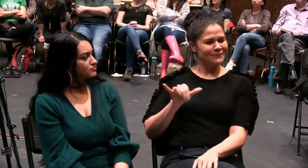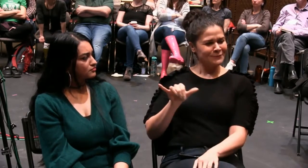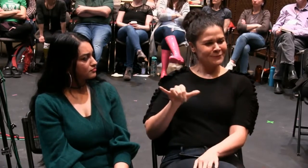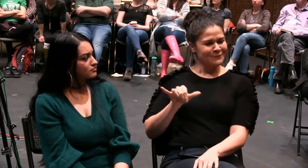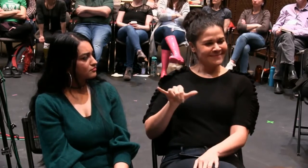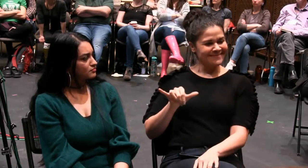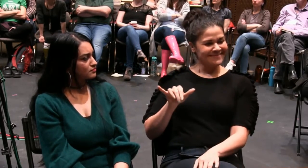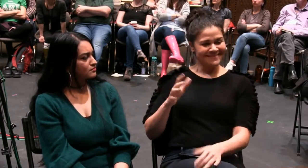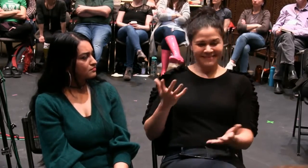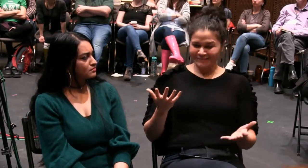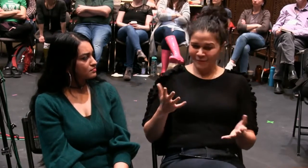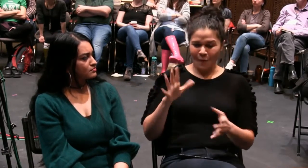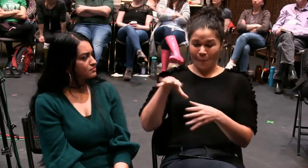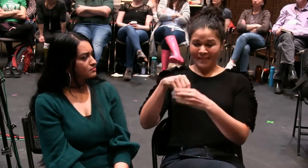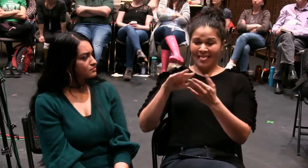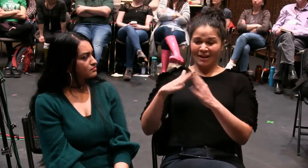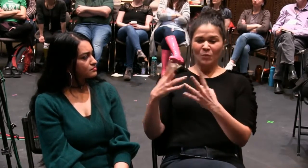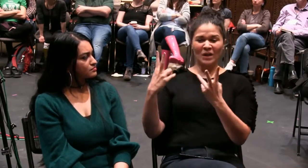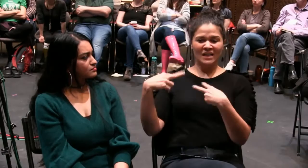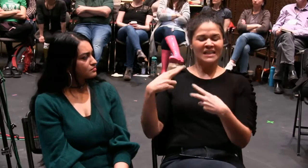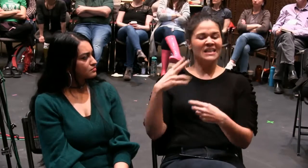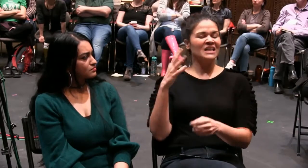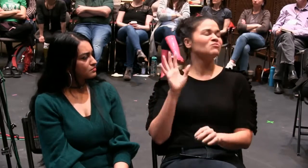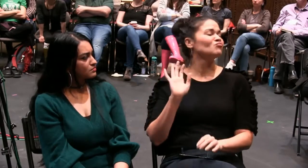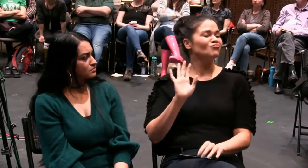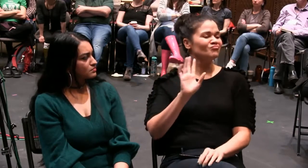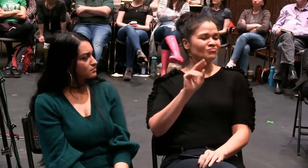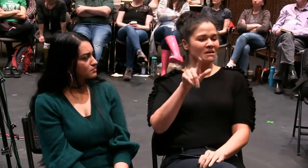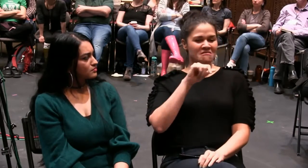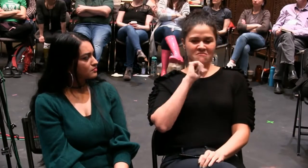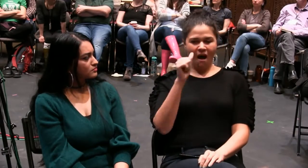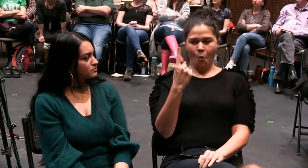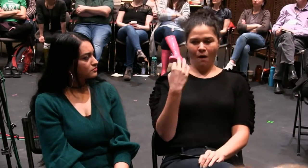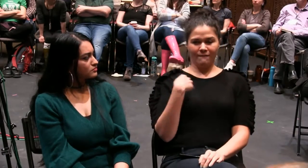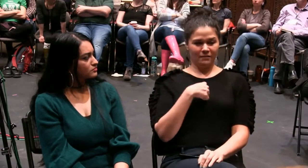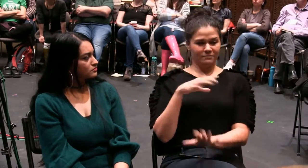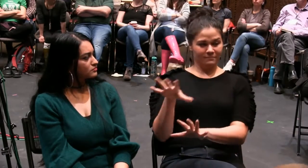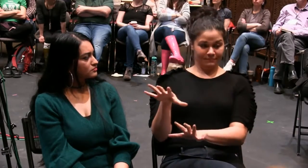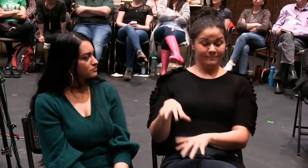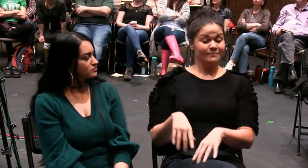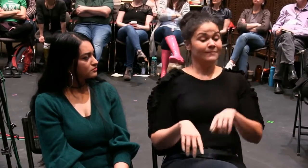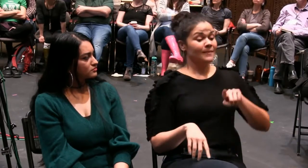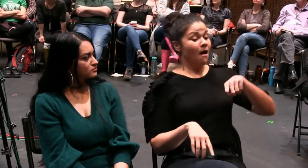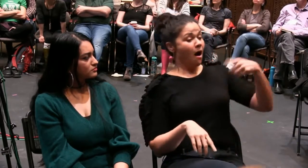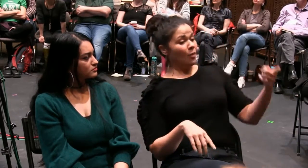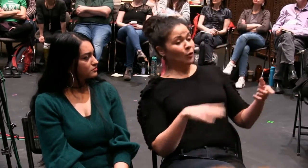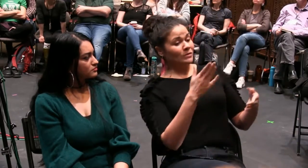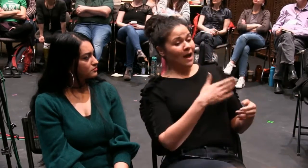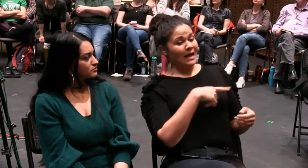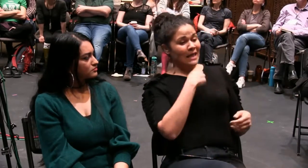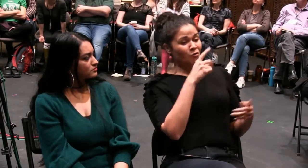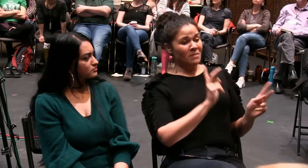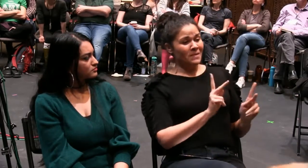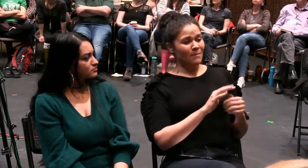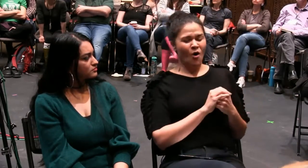I do experience people judging me. You know, people making me feel like an outsider,